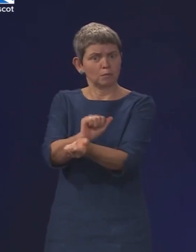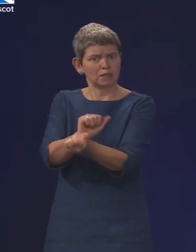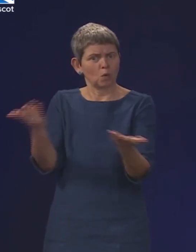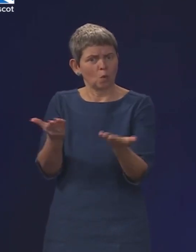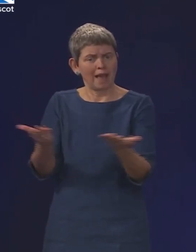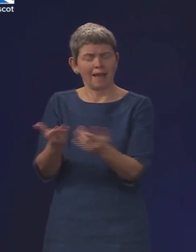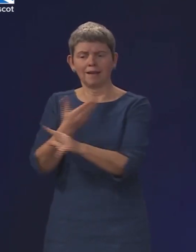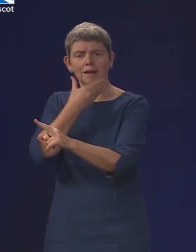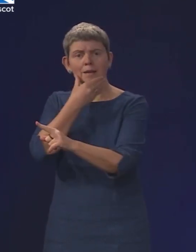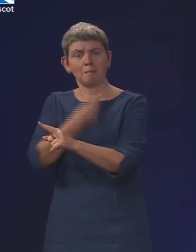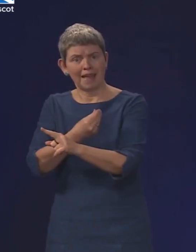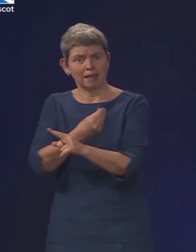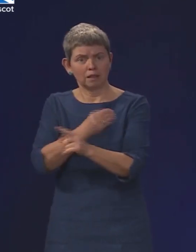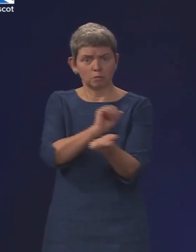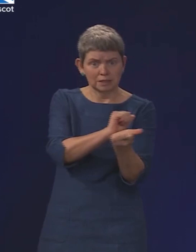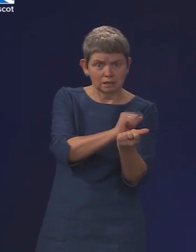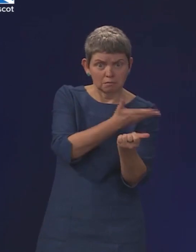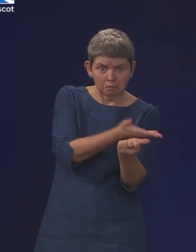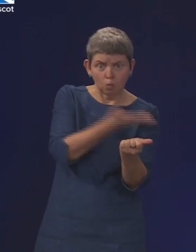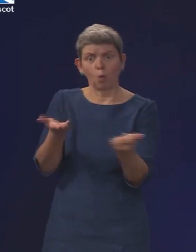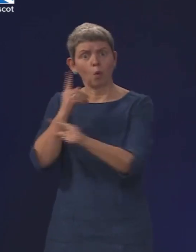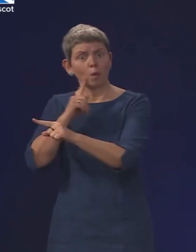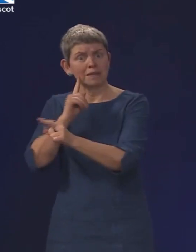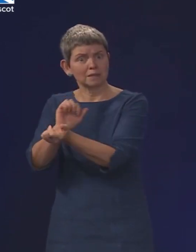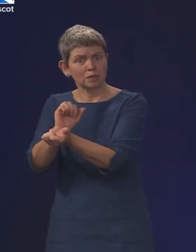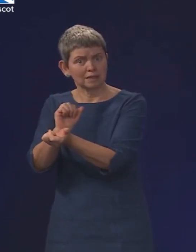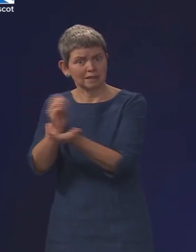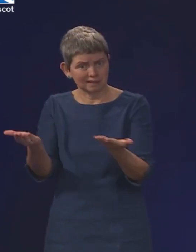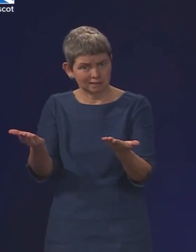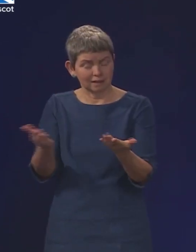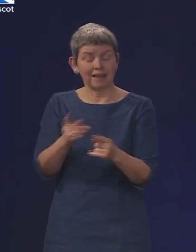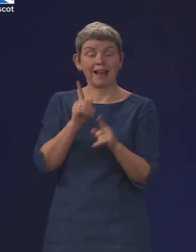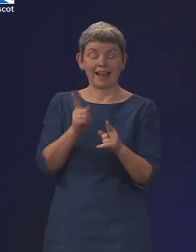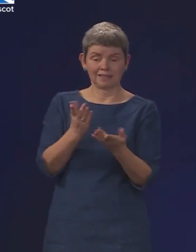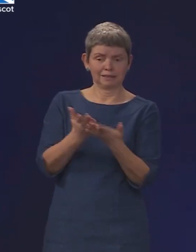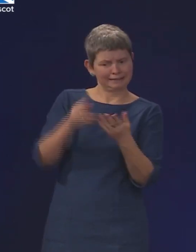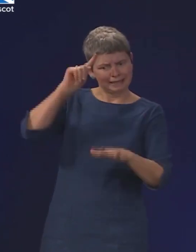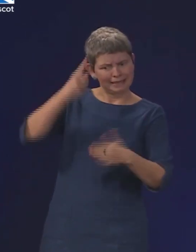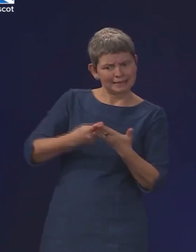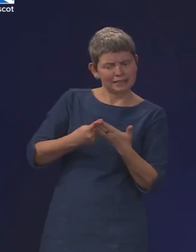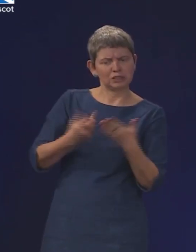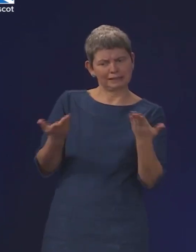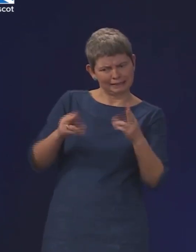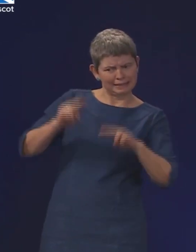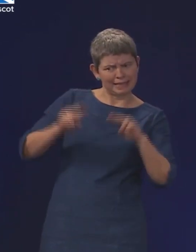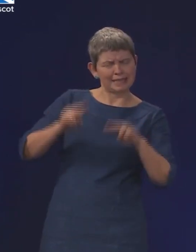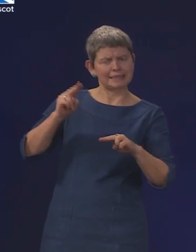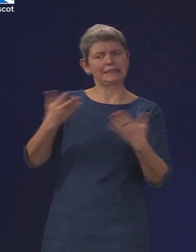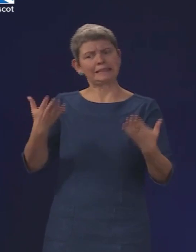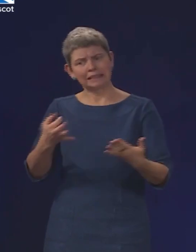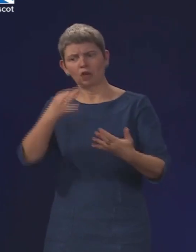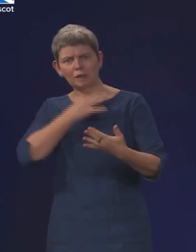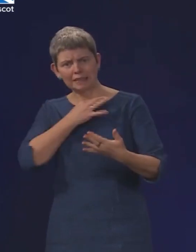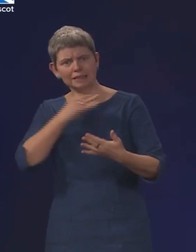there is the nature of the crime and the degree of risk that on the basis of an assessment, it is considered that the